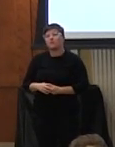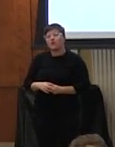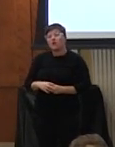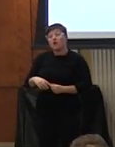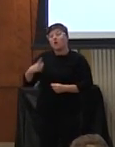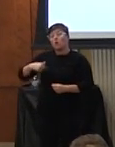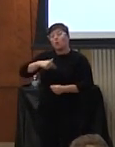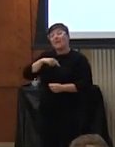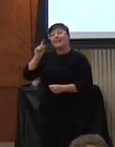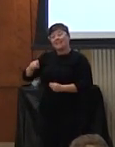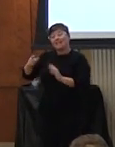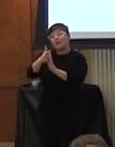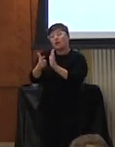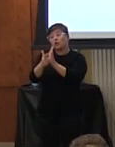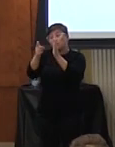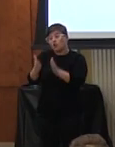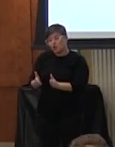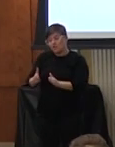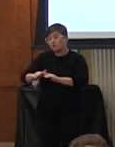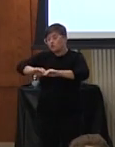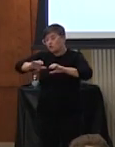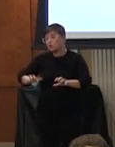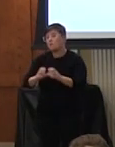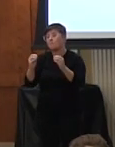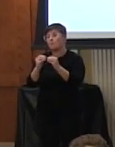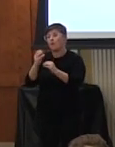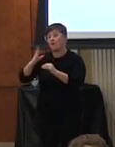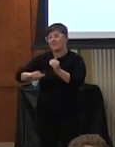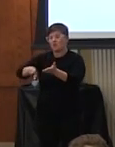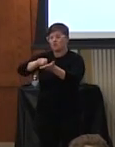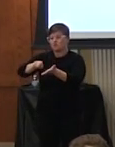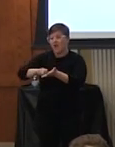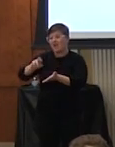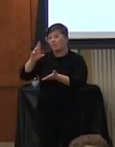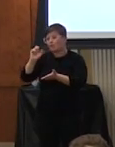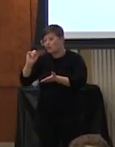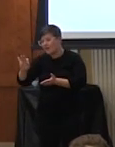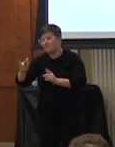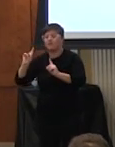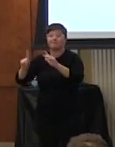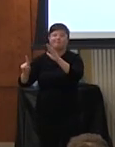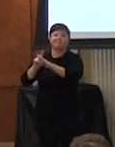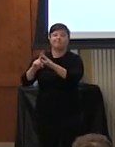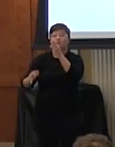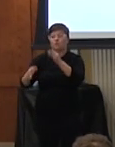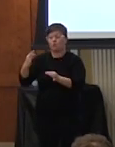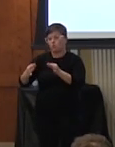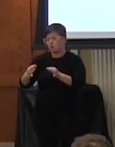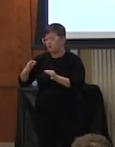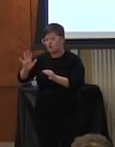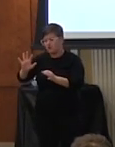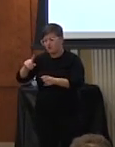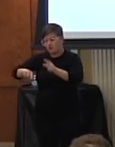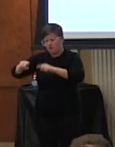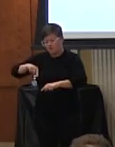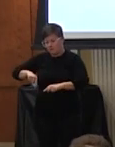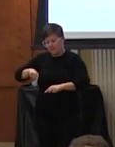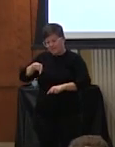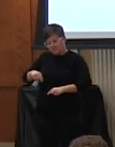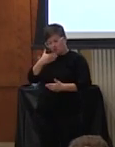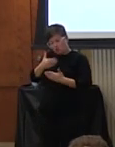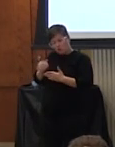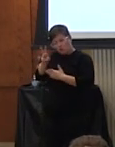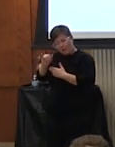um we need attorneys to do more than just um write briefs and go to court we need to think about you know is this a good way that we're getting our judges